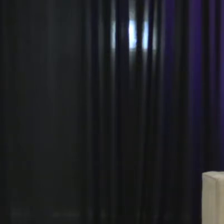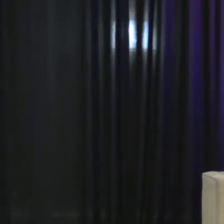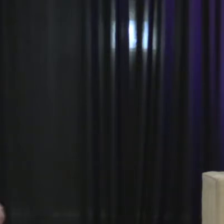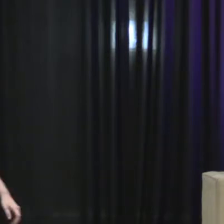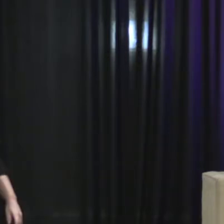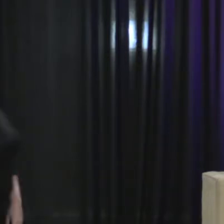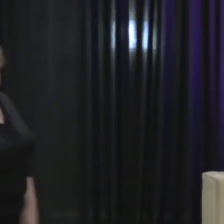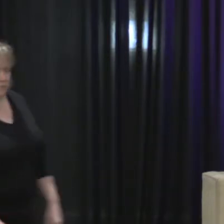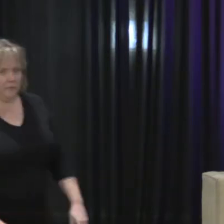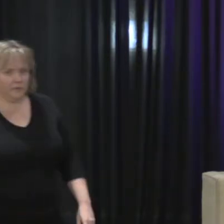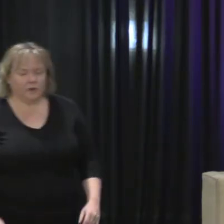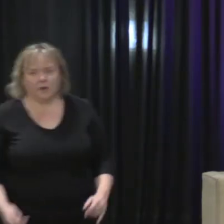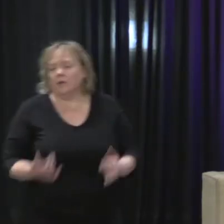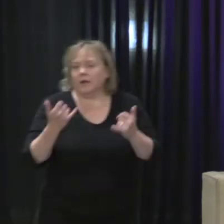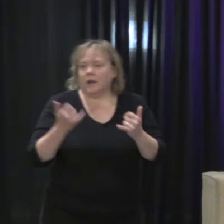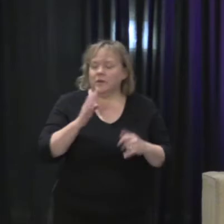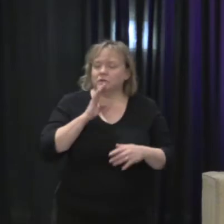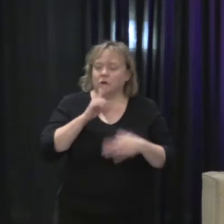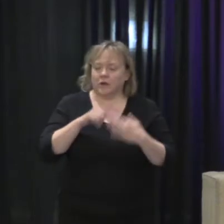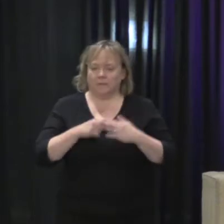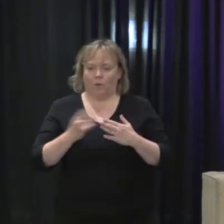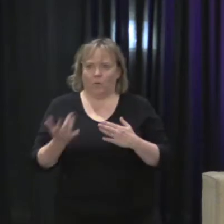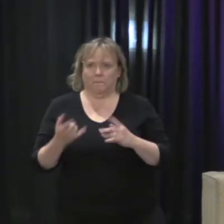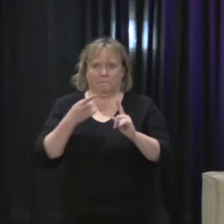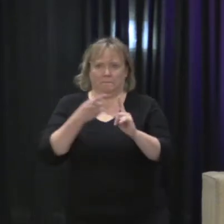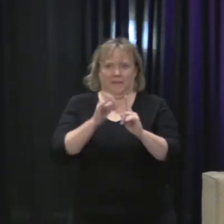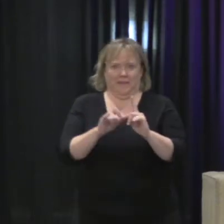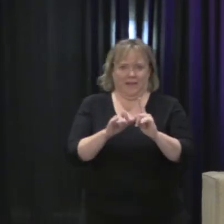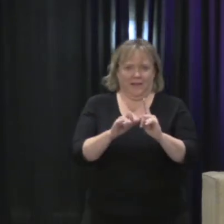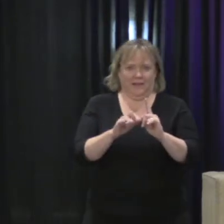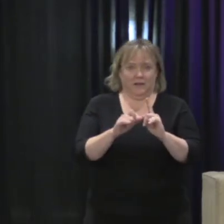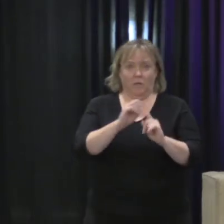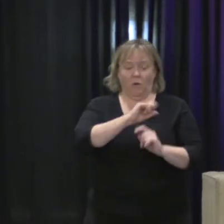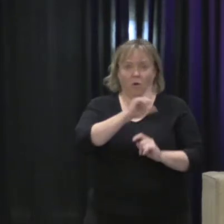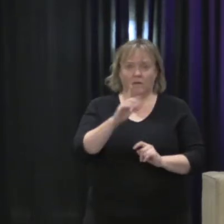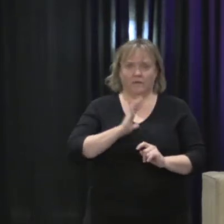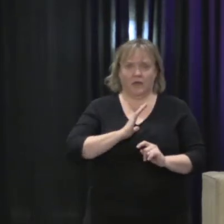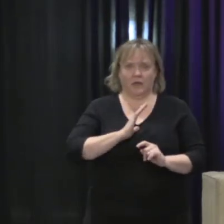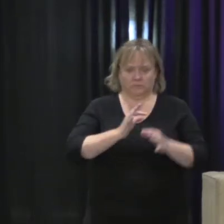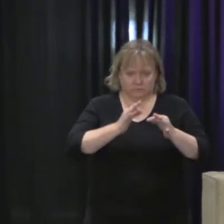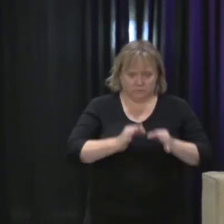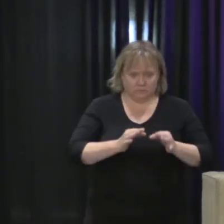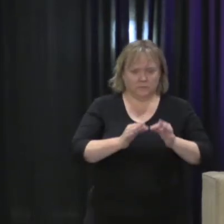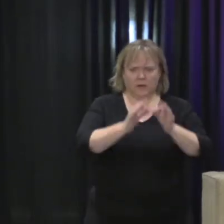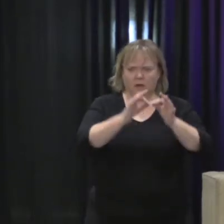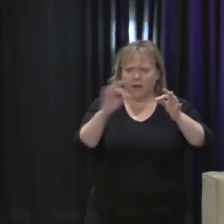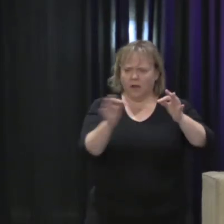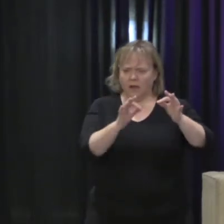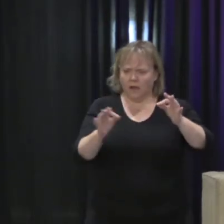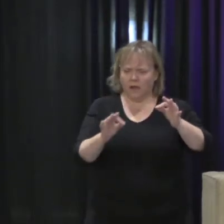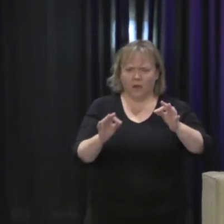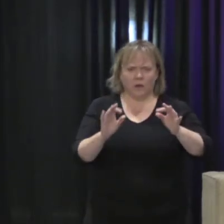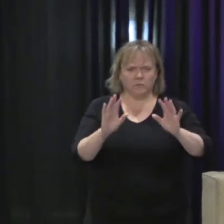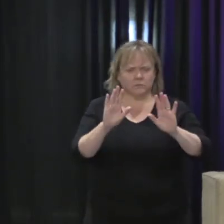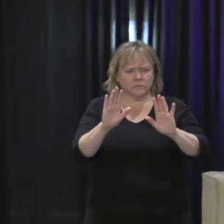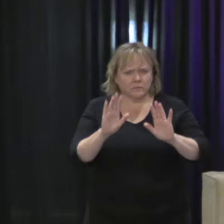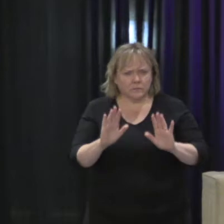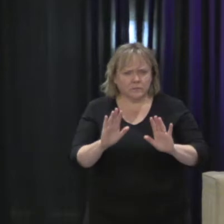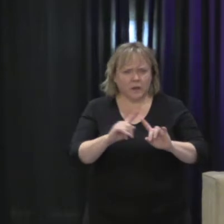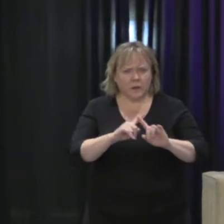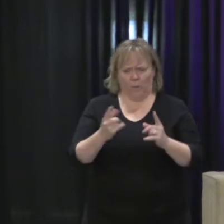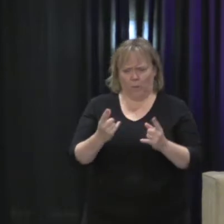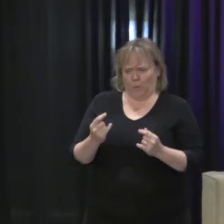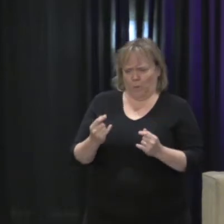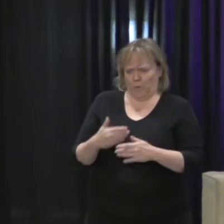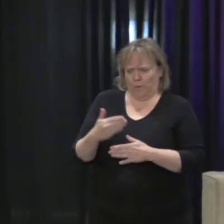this amazing language from this decision. But everyone asks in the human rights world, well,